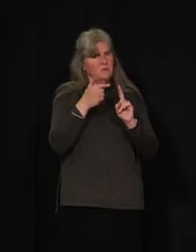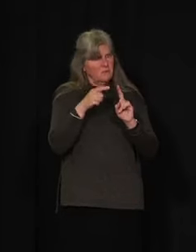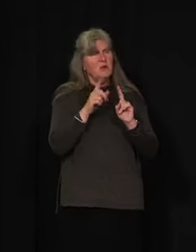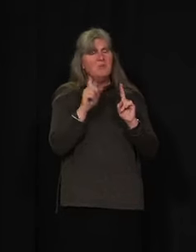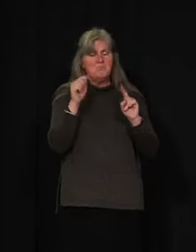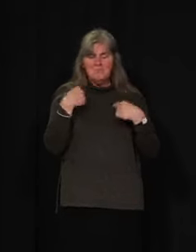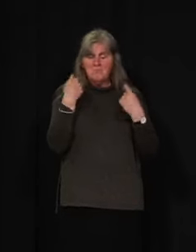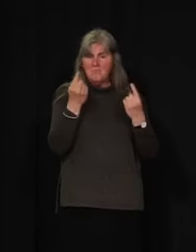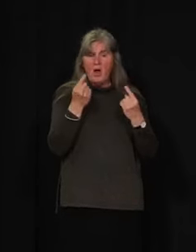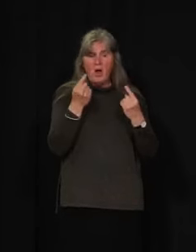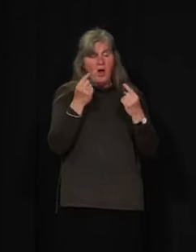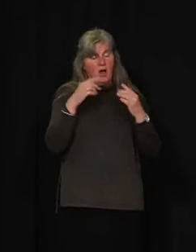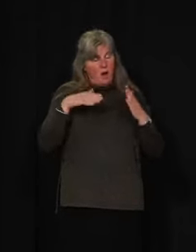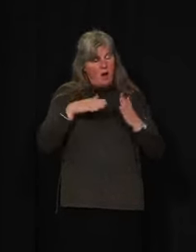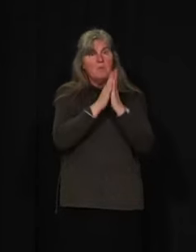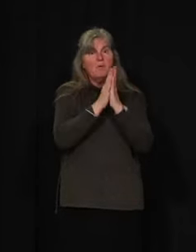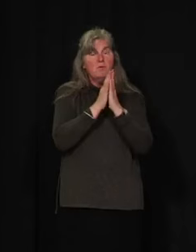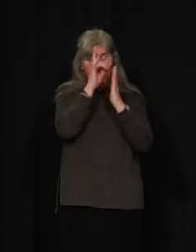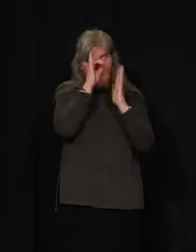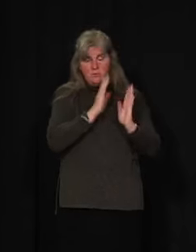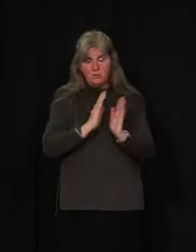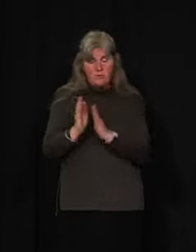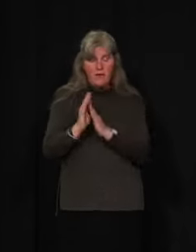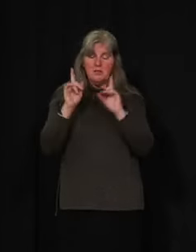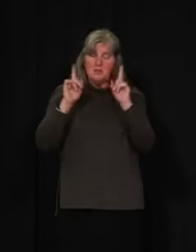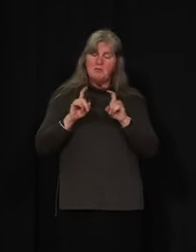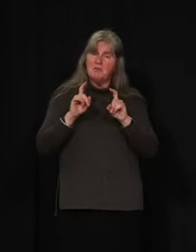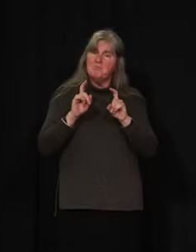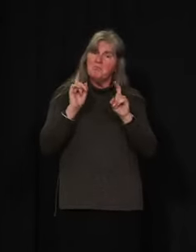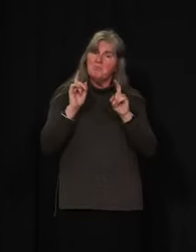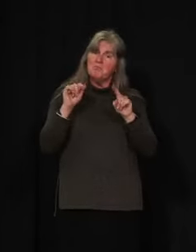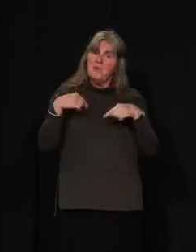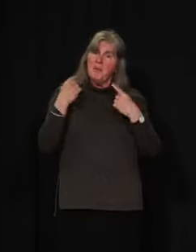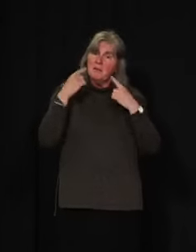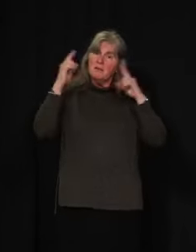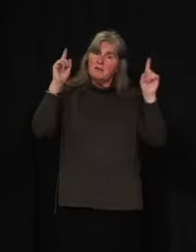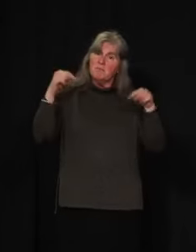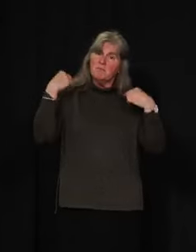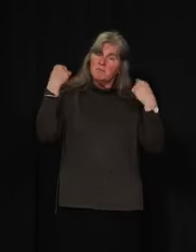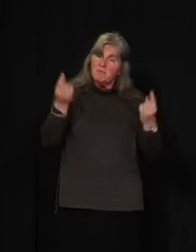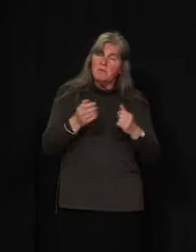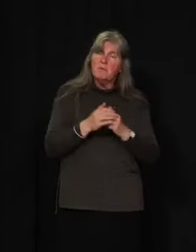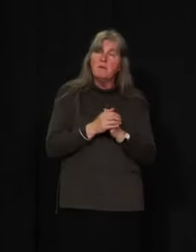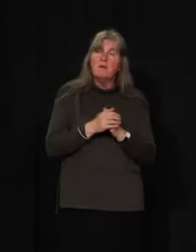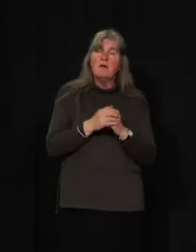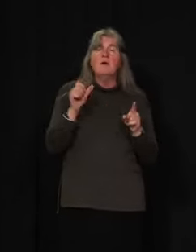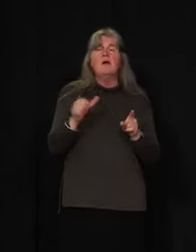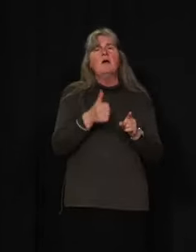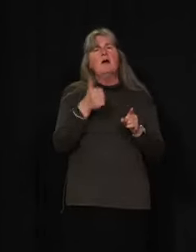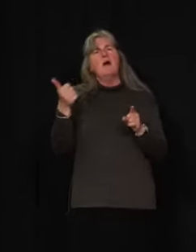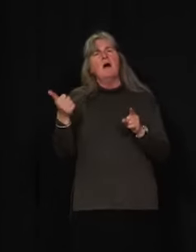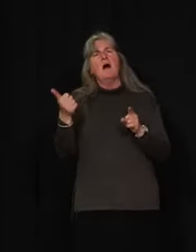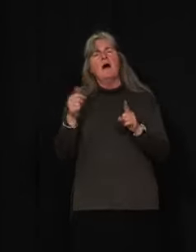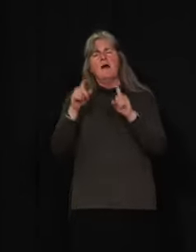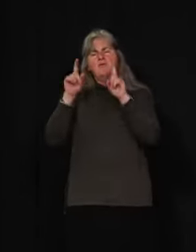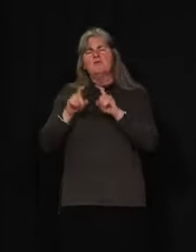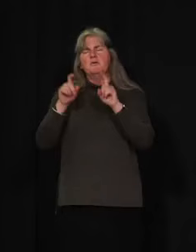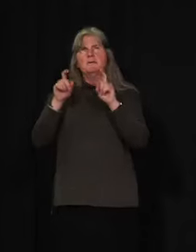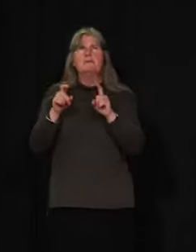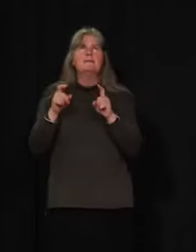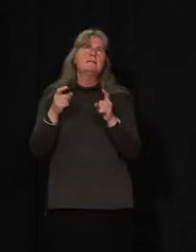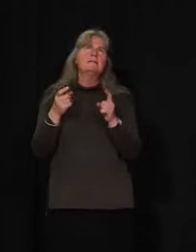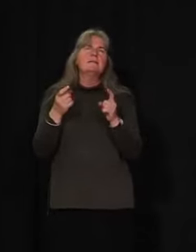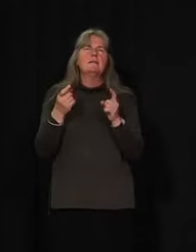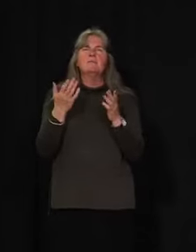been successful. It's appropriate for our population. Were we to entertain other parts of testing, like